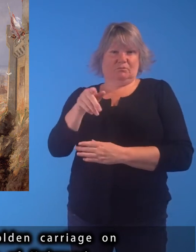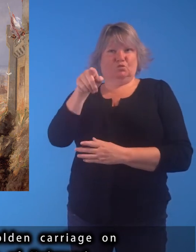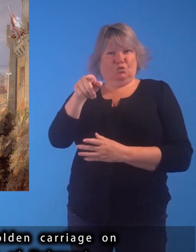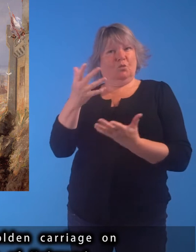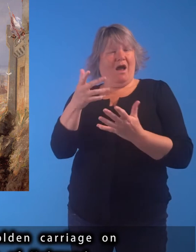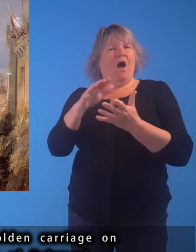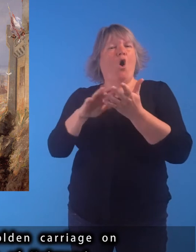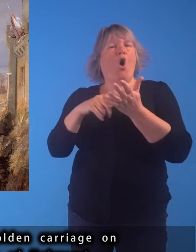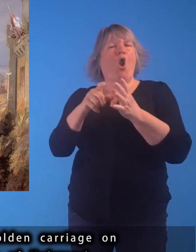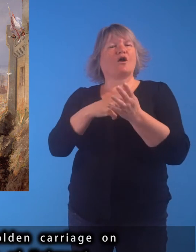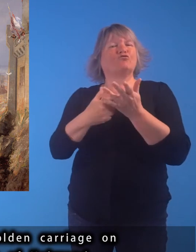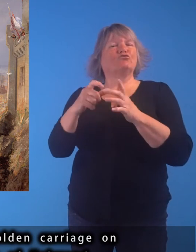to the Palace of Holyrood.